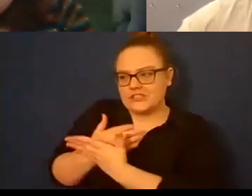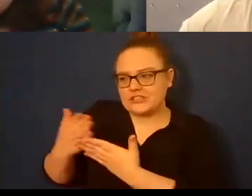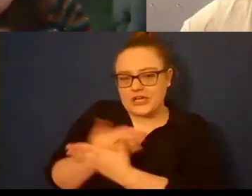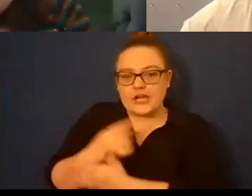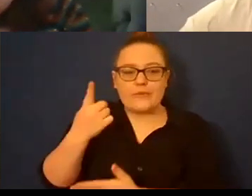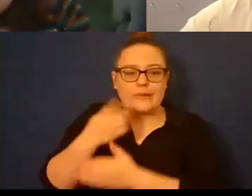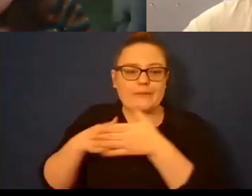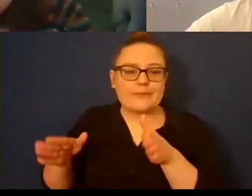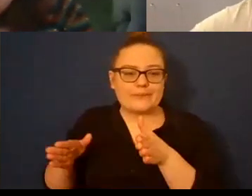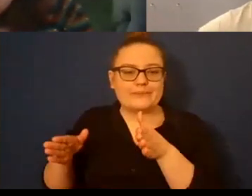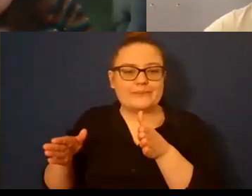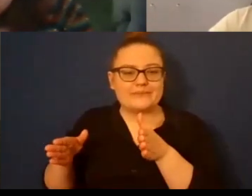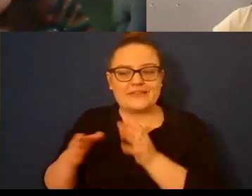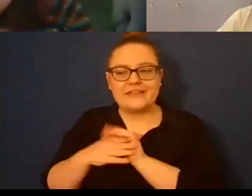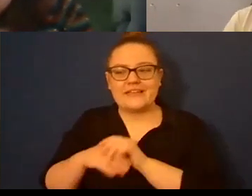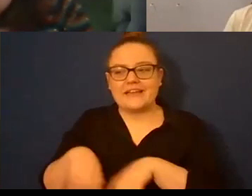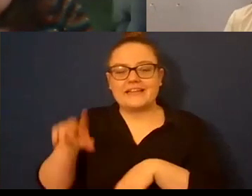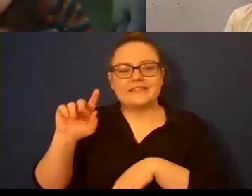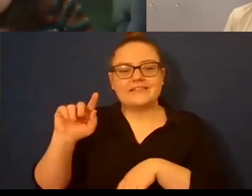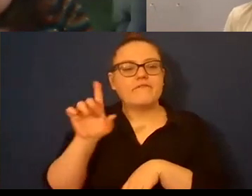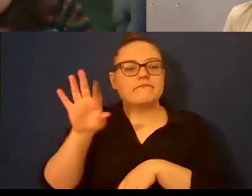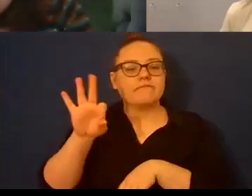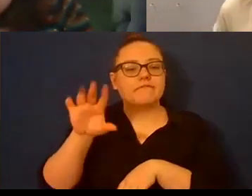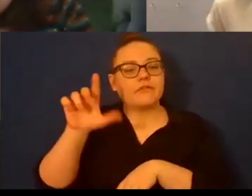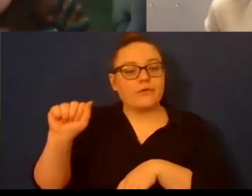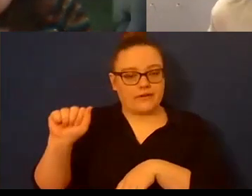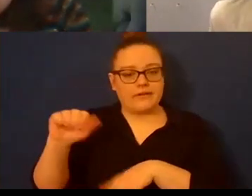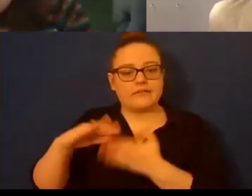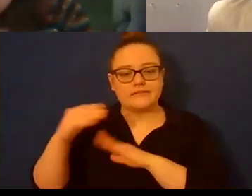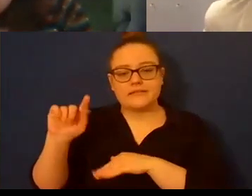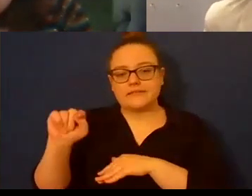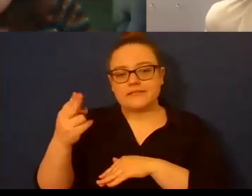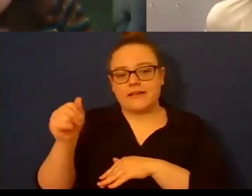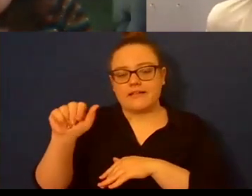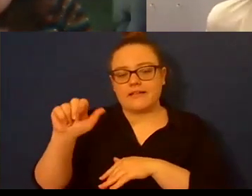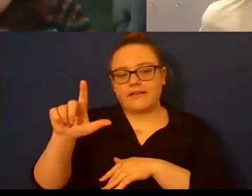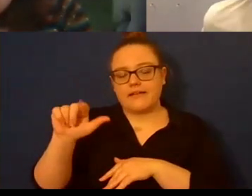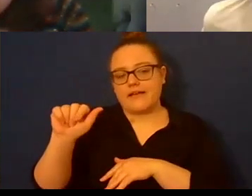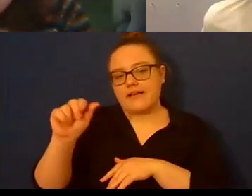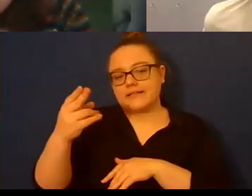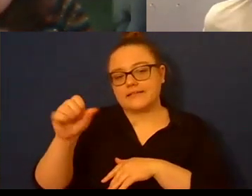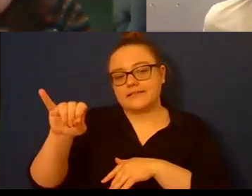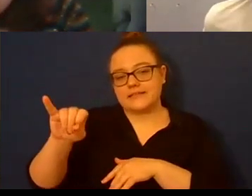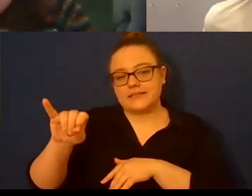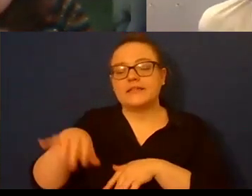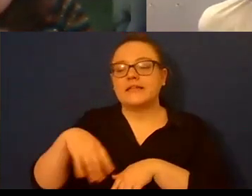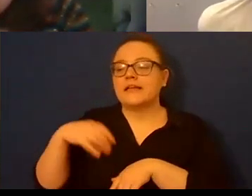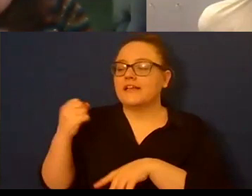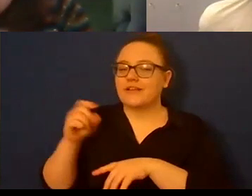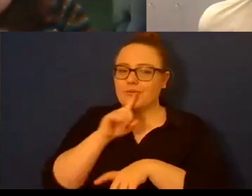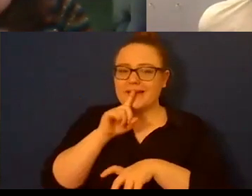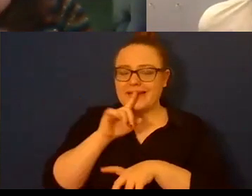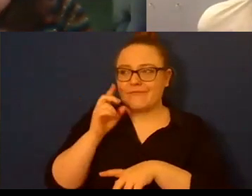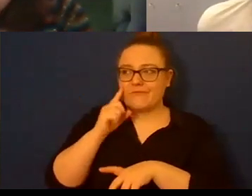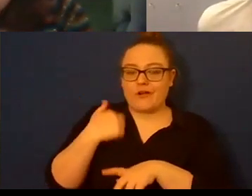um in Tallahassee Florida but um but we were like I mean that was the very much like the top of the mountain for